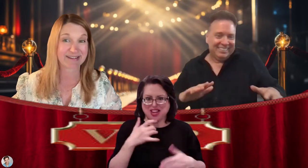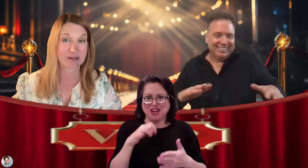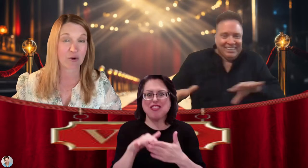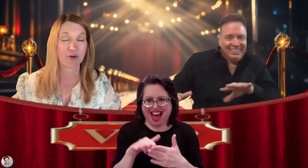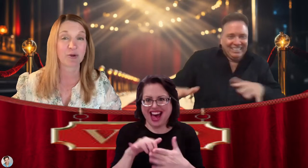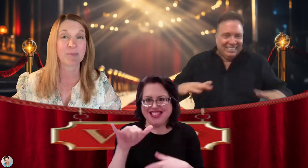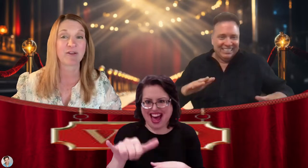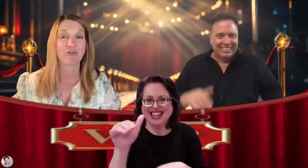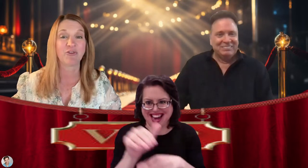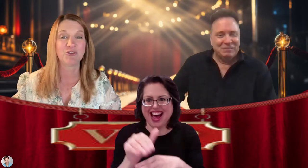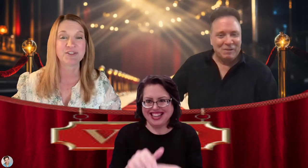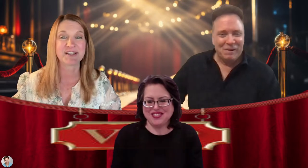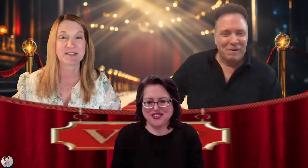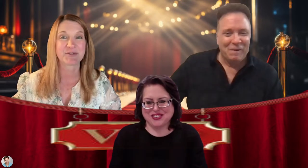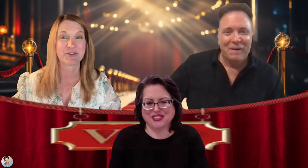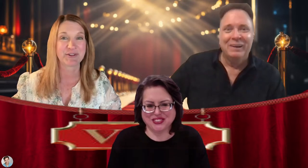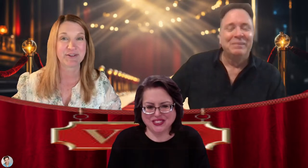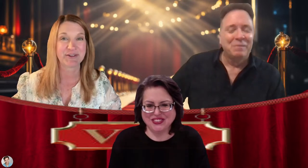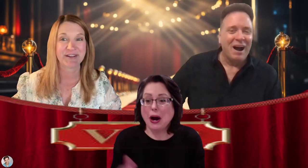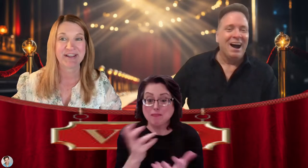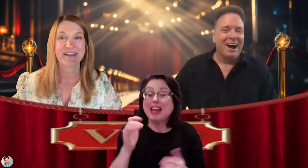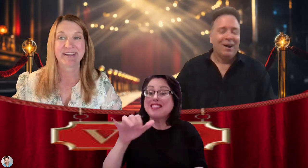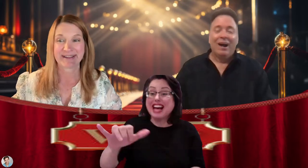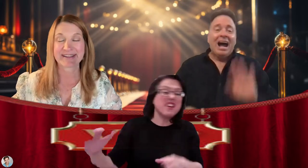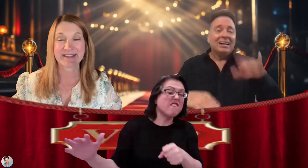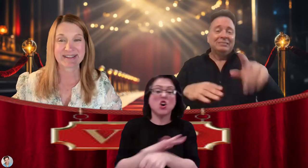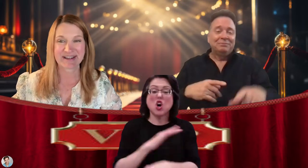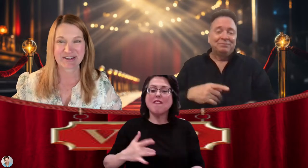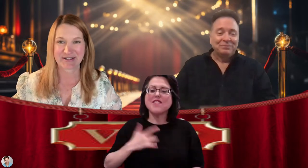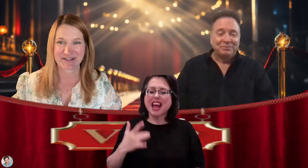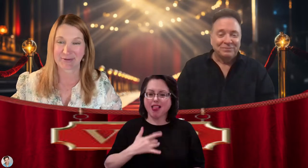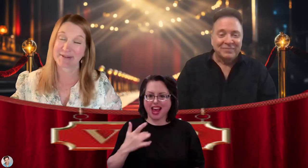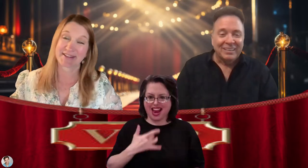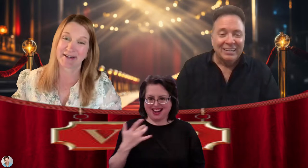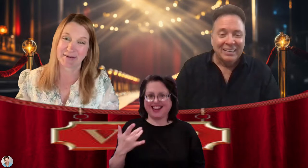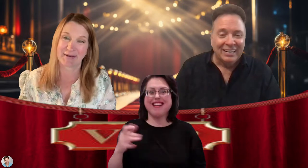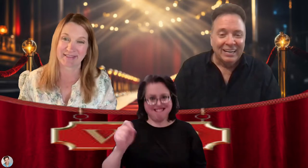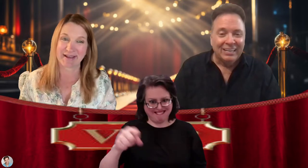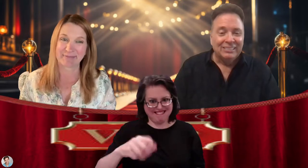So it'll be a full sensorial sensation. So I'm excited about that.